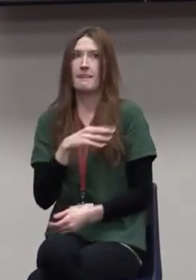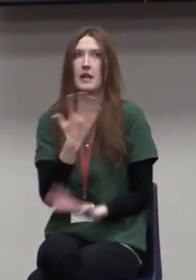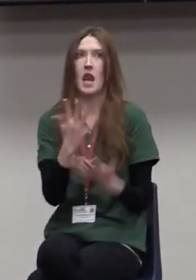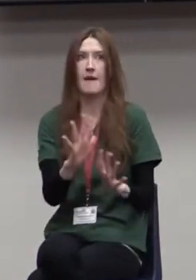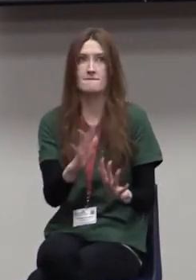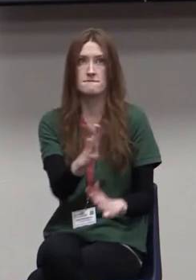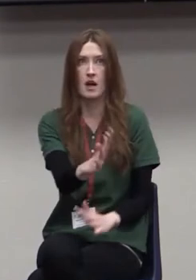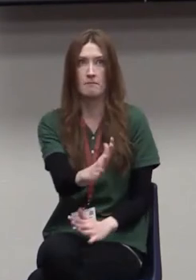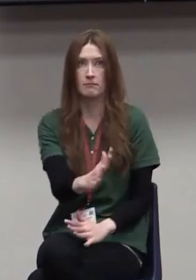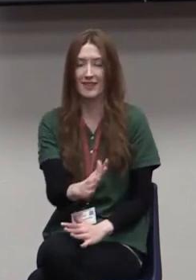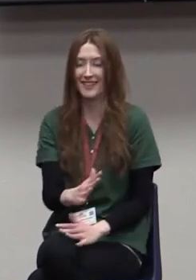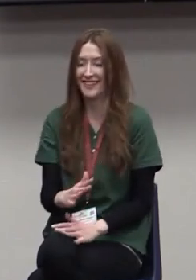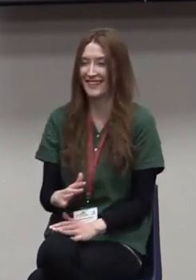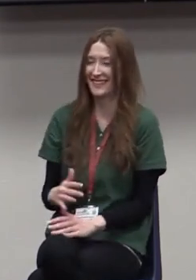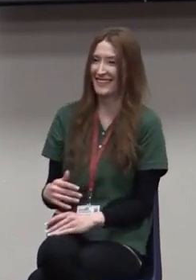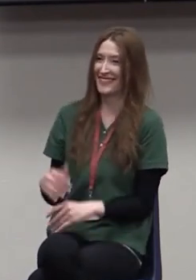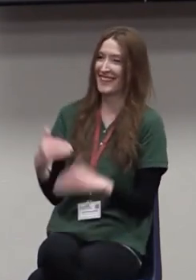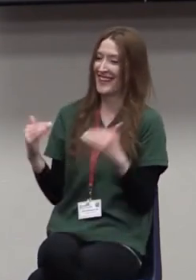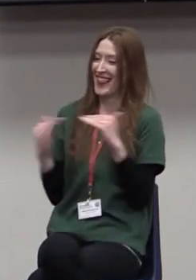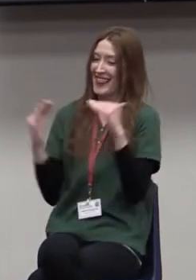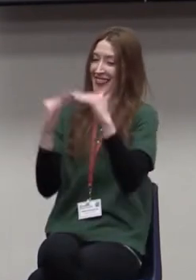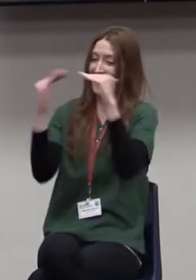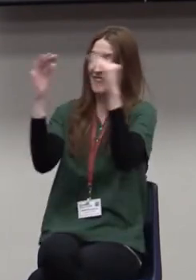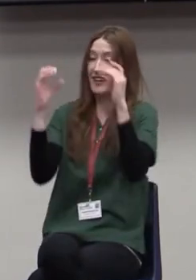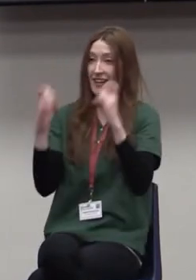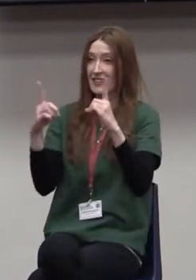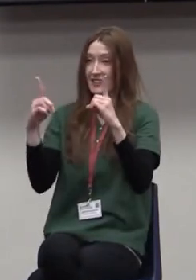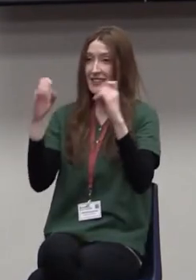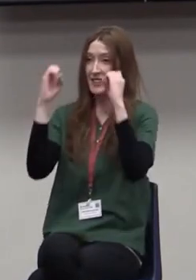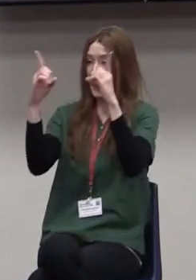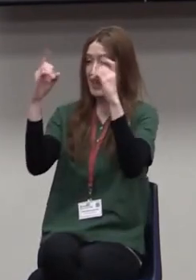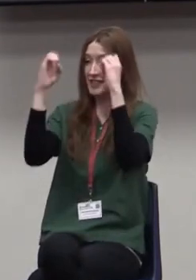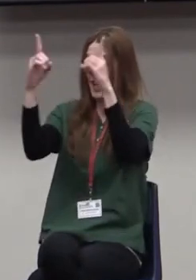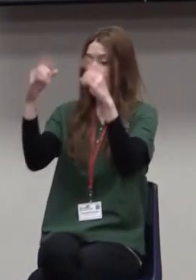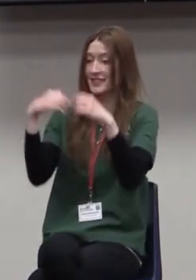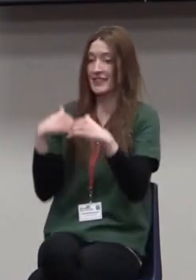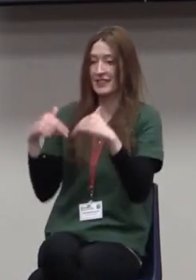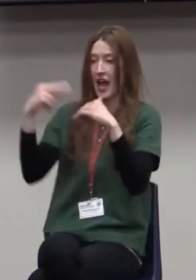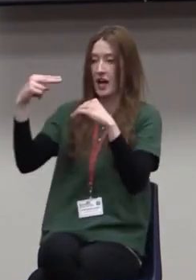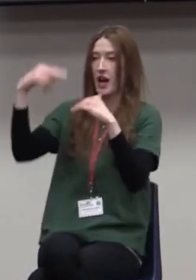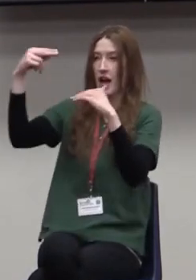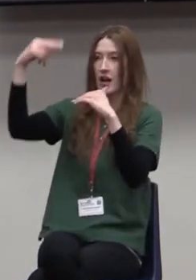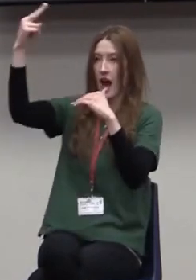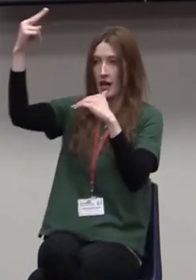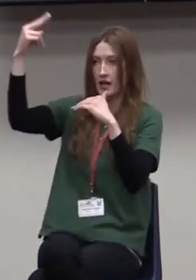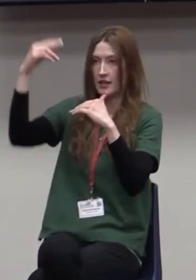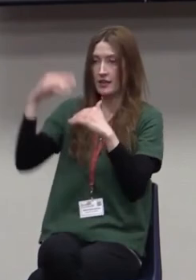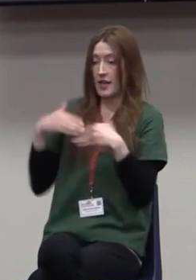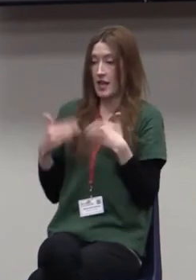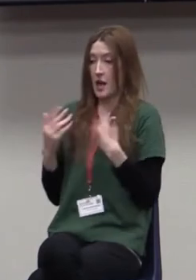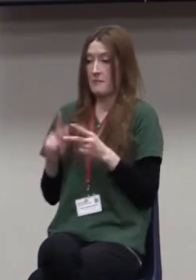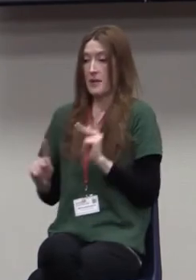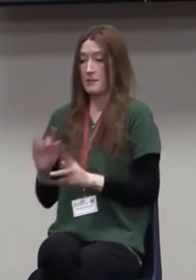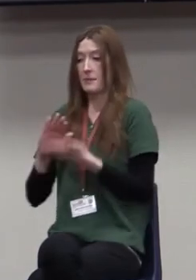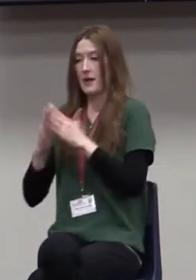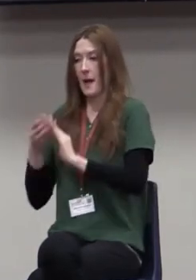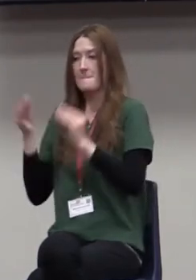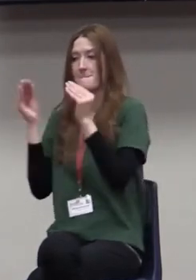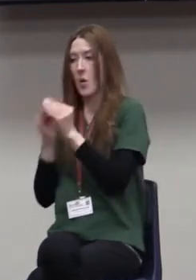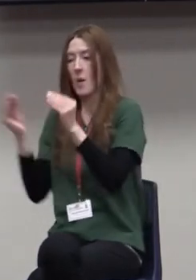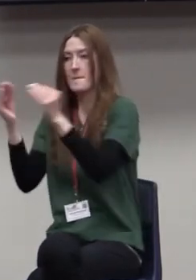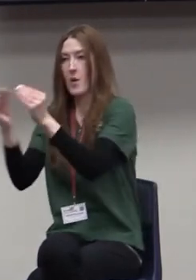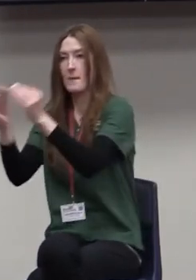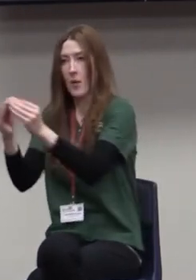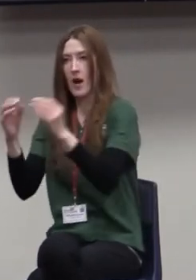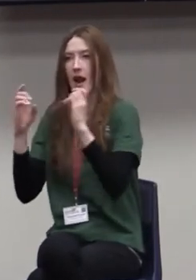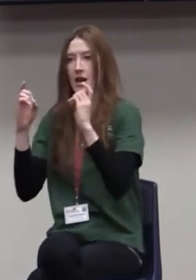But the levels of education are higher, and our young people are getting more educated by the day. But not